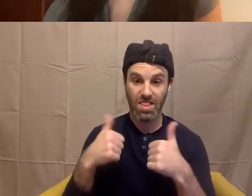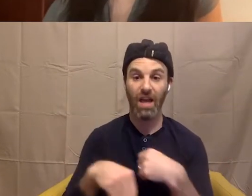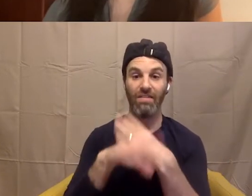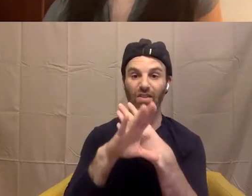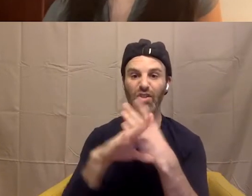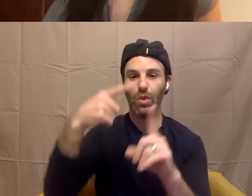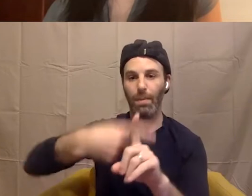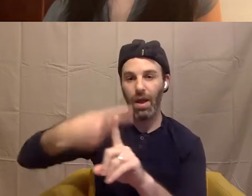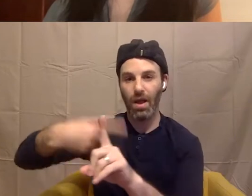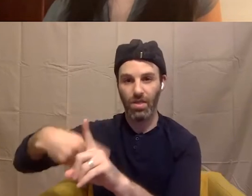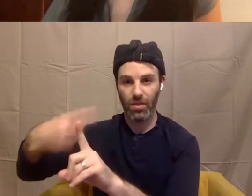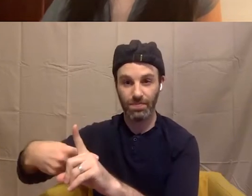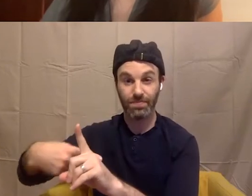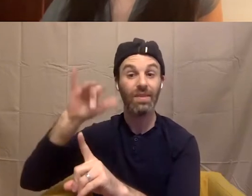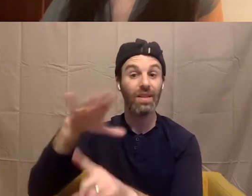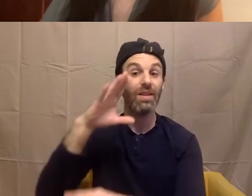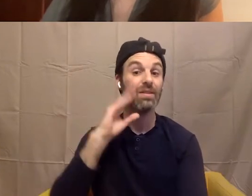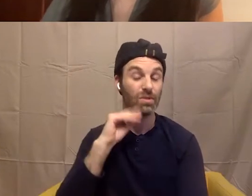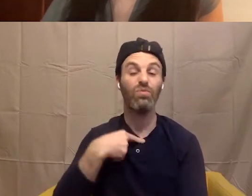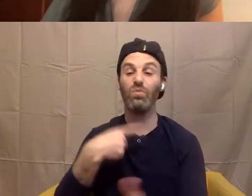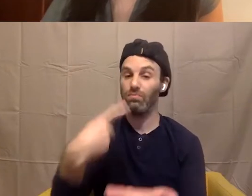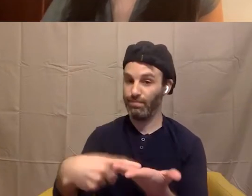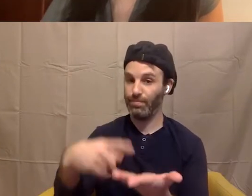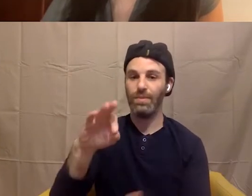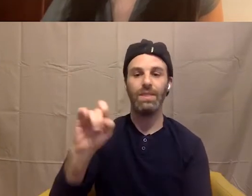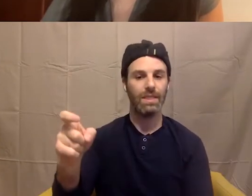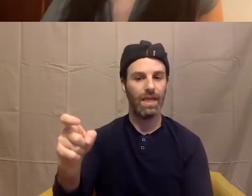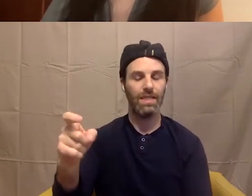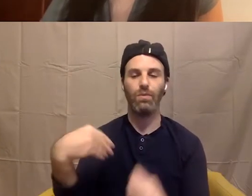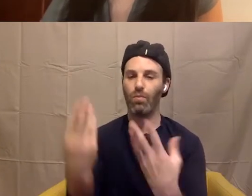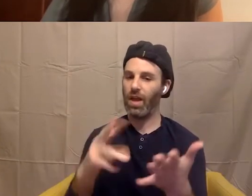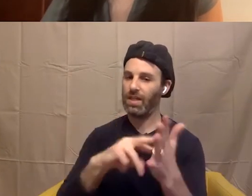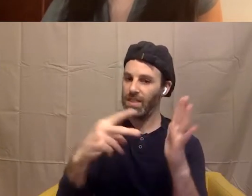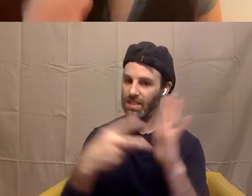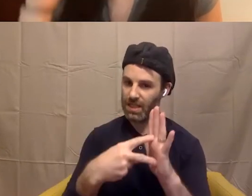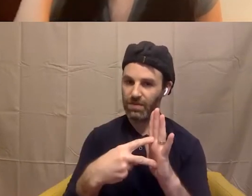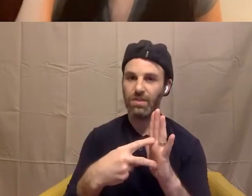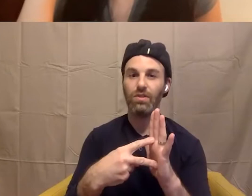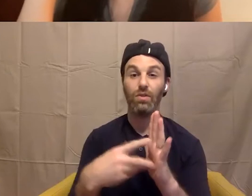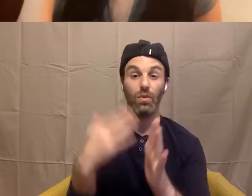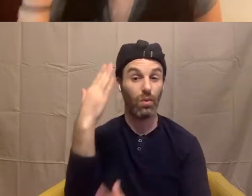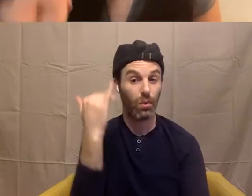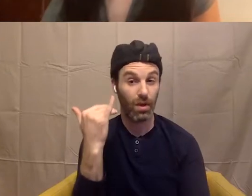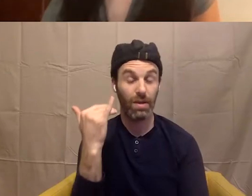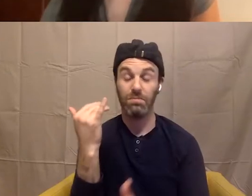we talk about sex and we define what sex is because often that's not